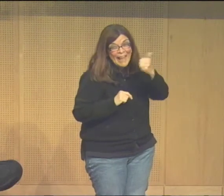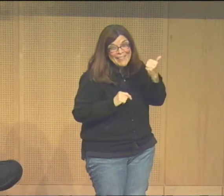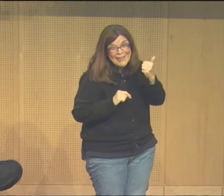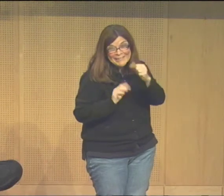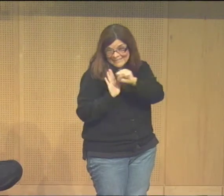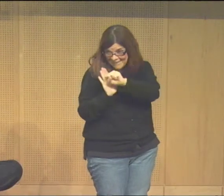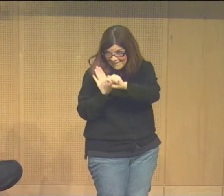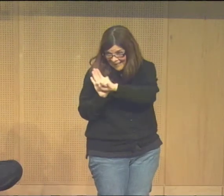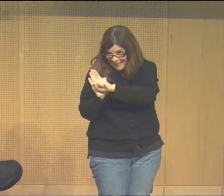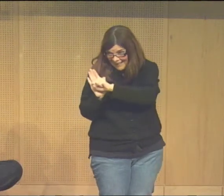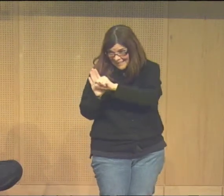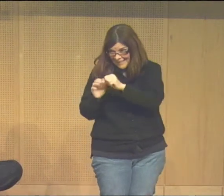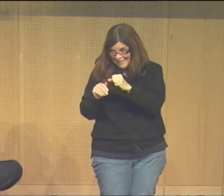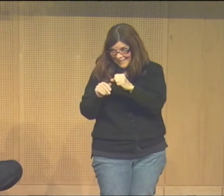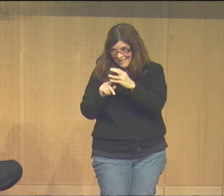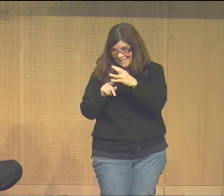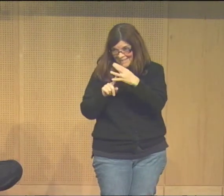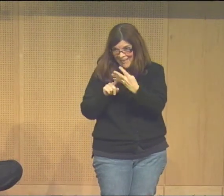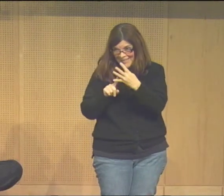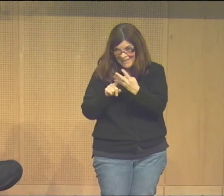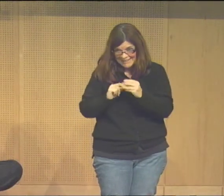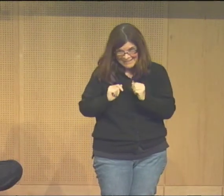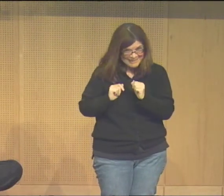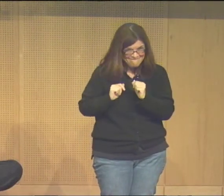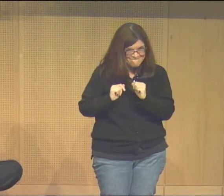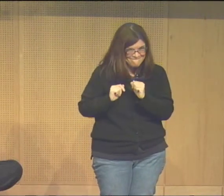See anything else? See any other symbols? There's a fourth one.